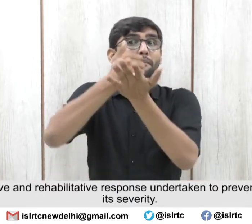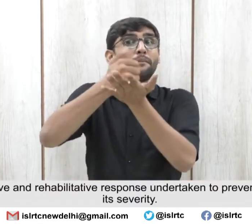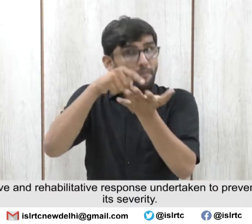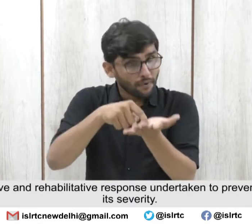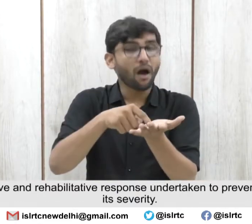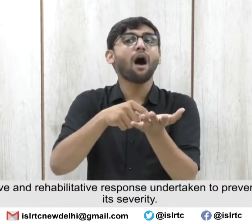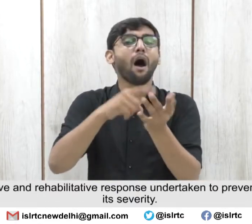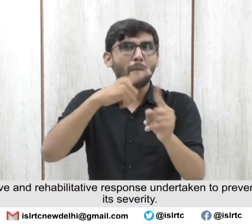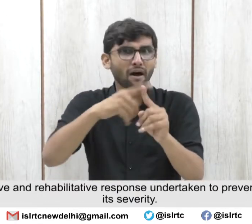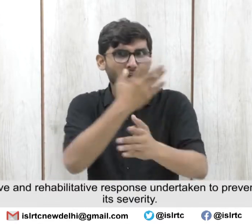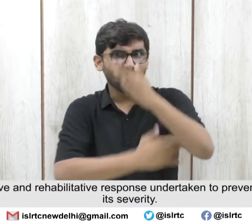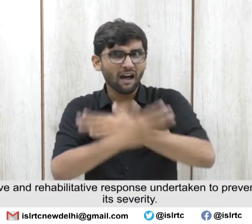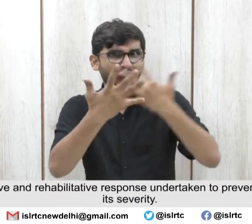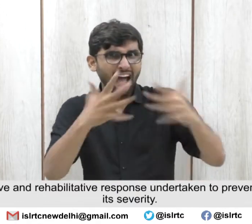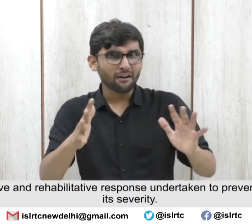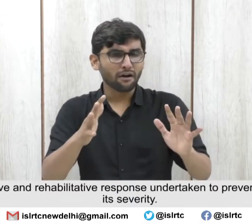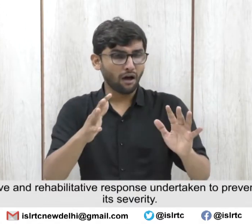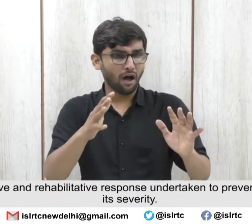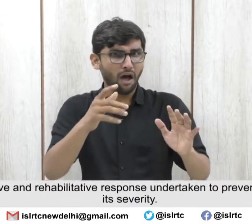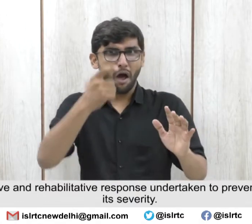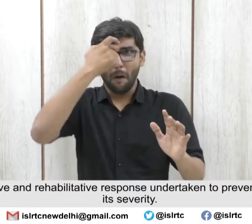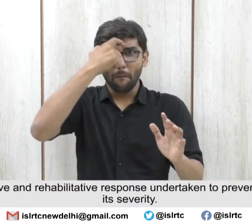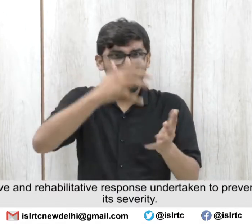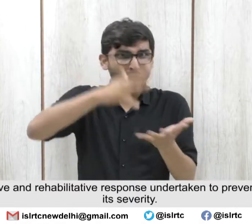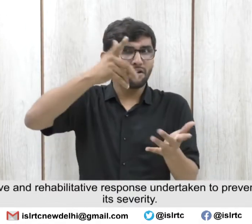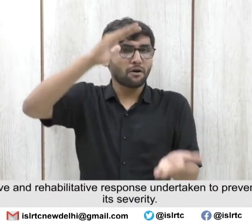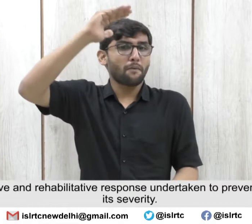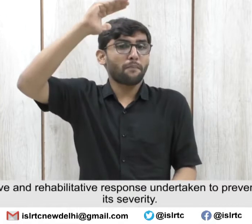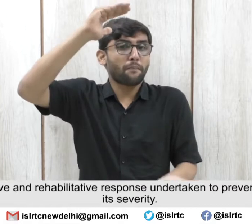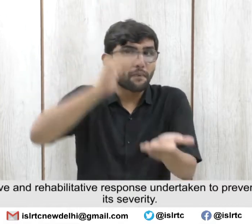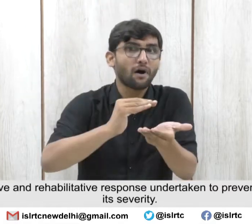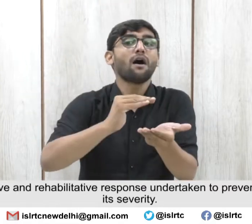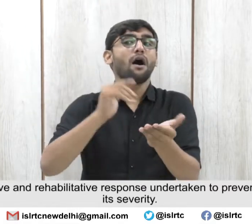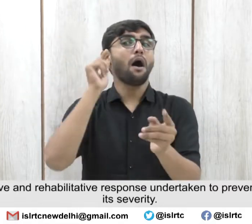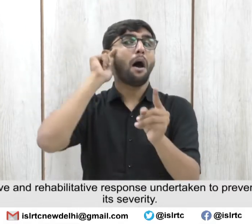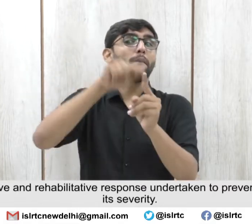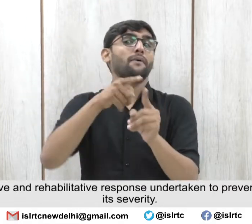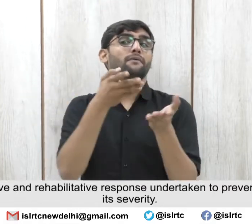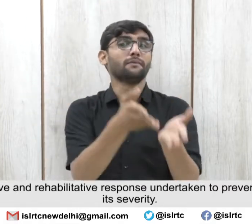undertaken to prevent disability or lessen its severity.